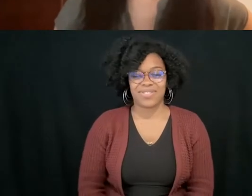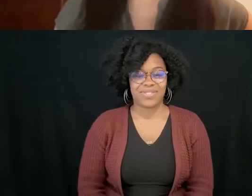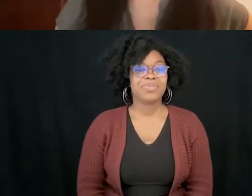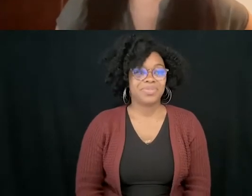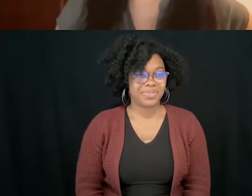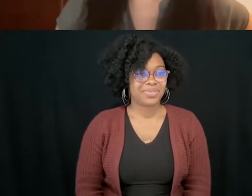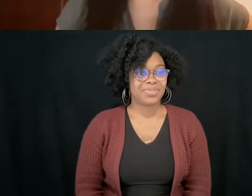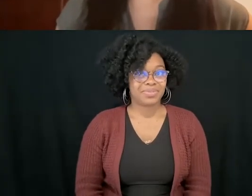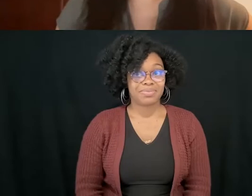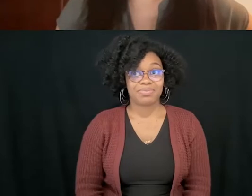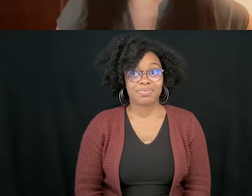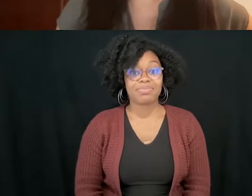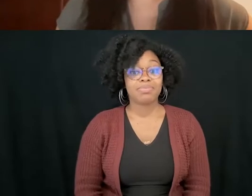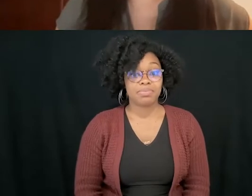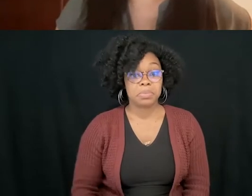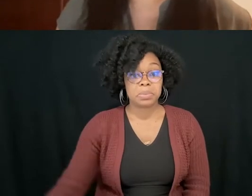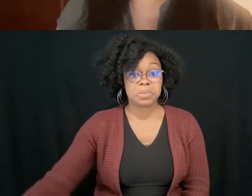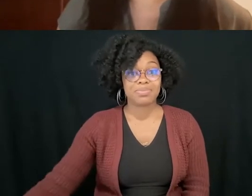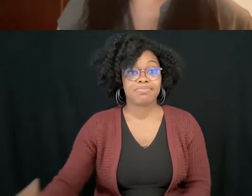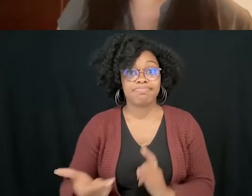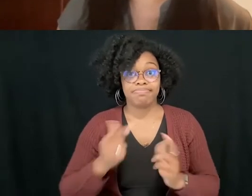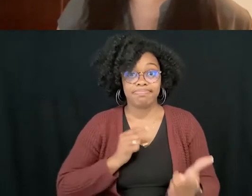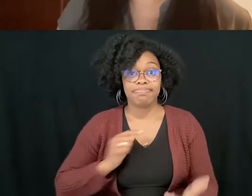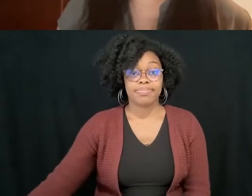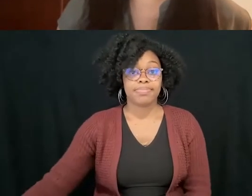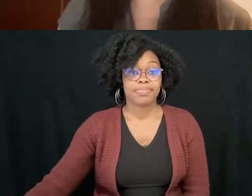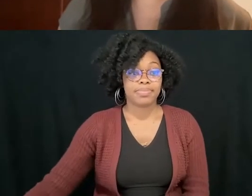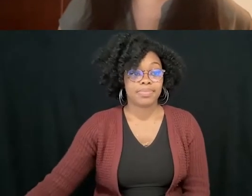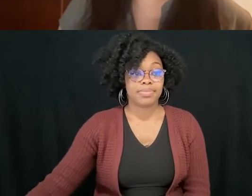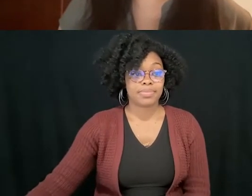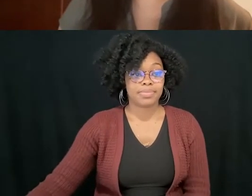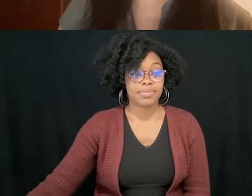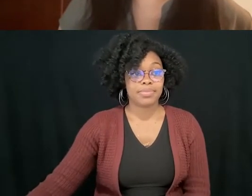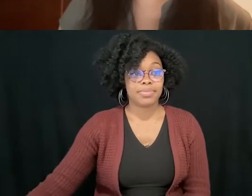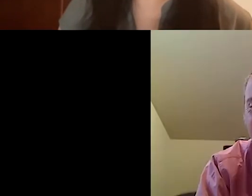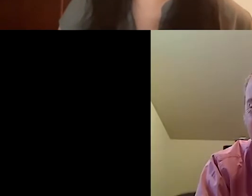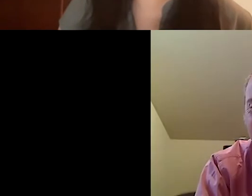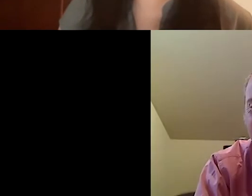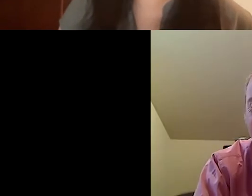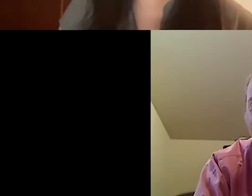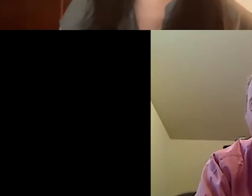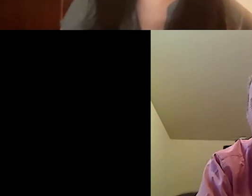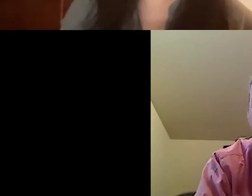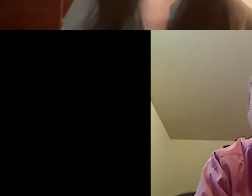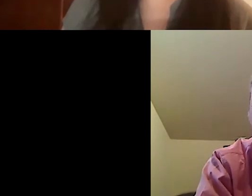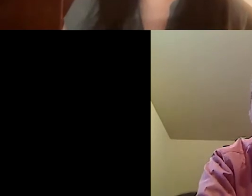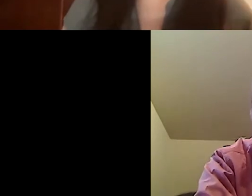Another question for you that just came in is there's also thanks to both of you for all of your great work.